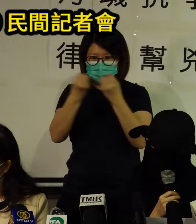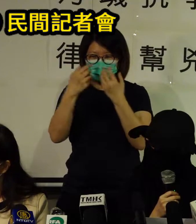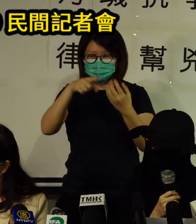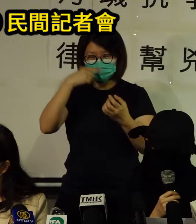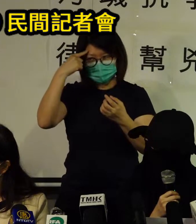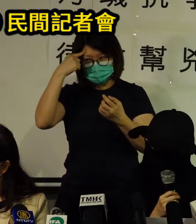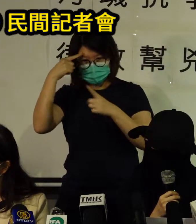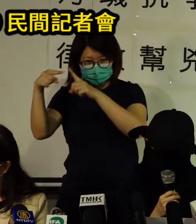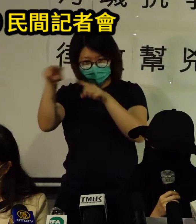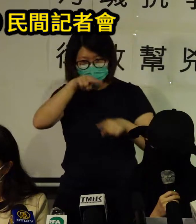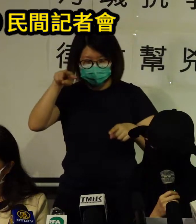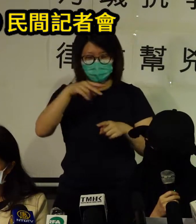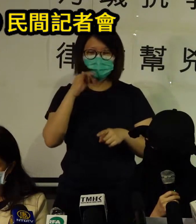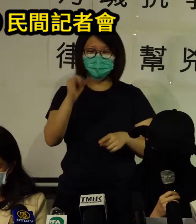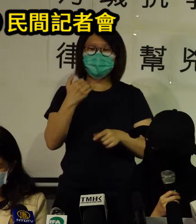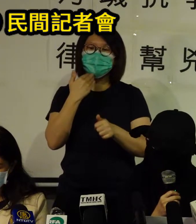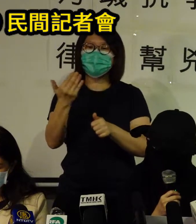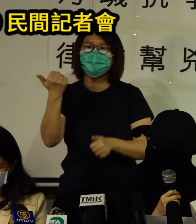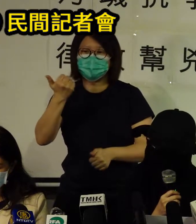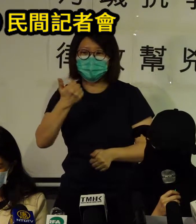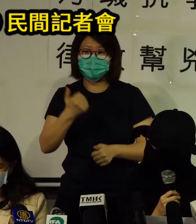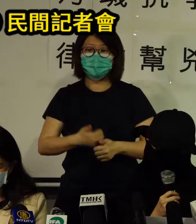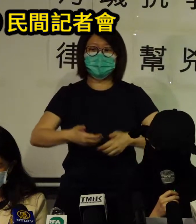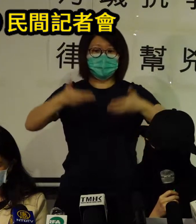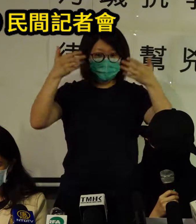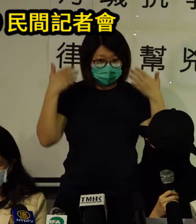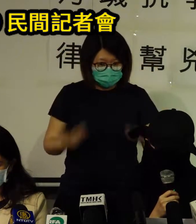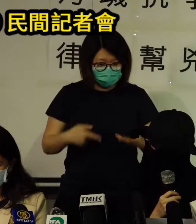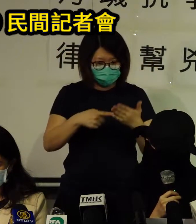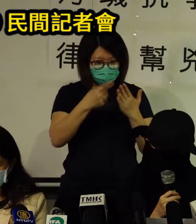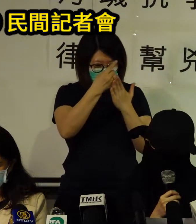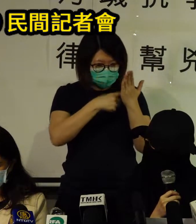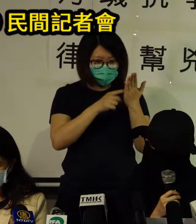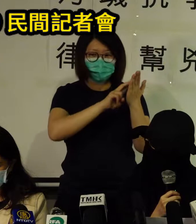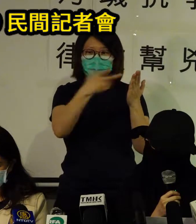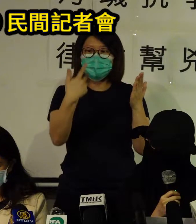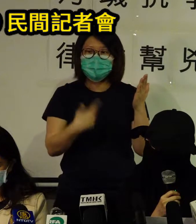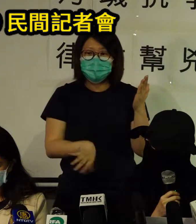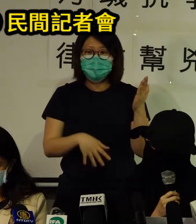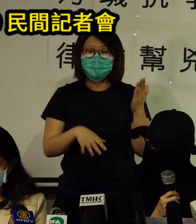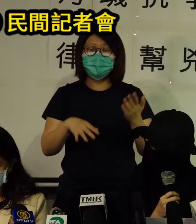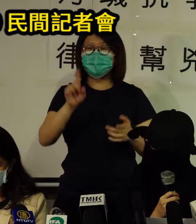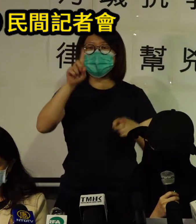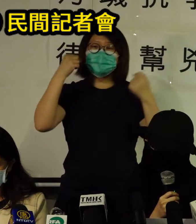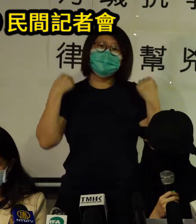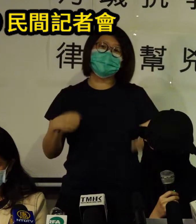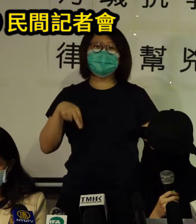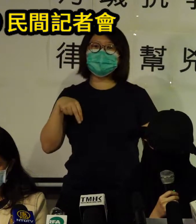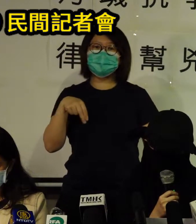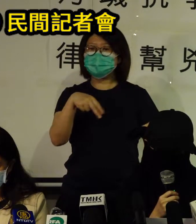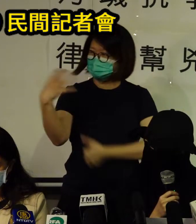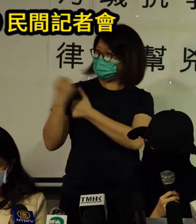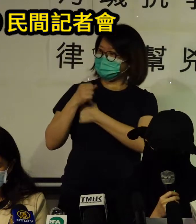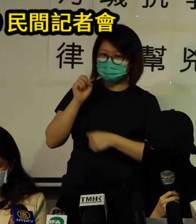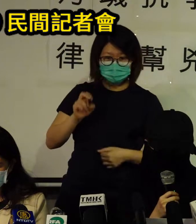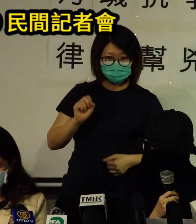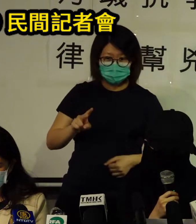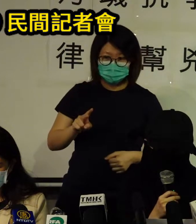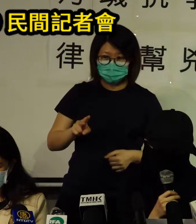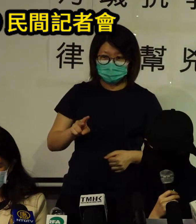has become the most convenient tool for the regime to suppress its dissidents besides